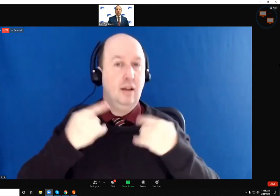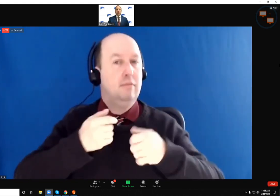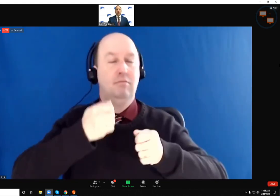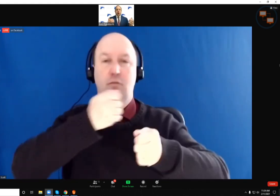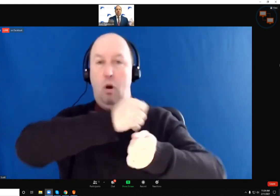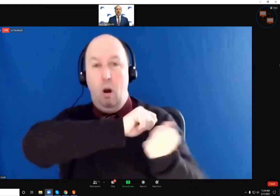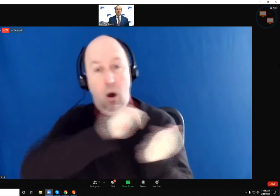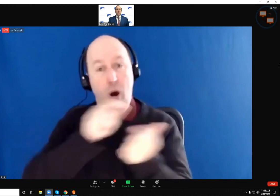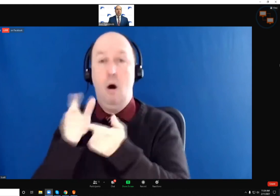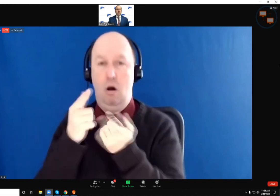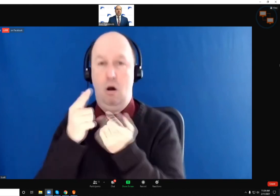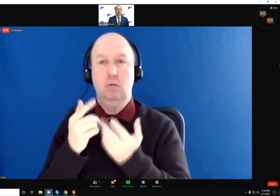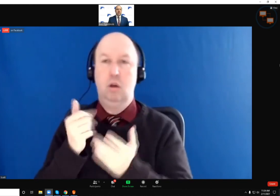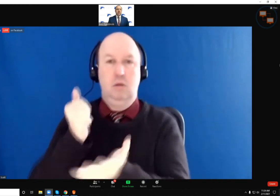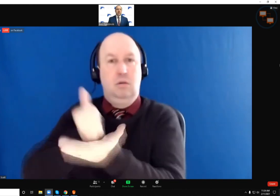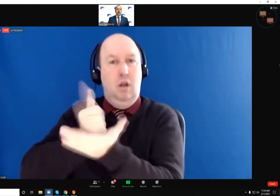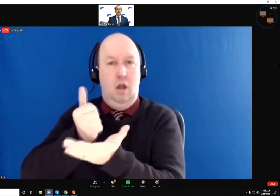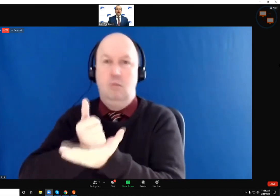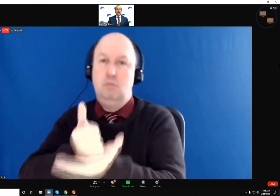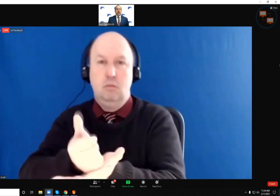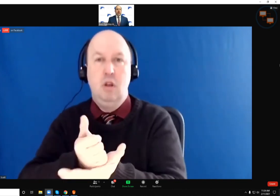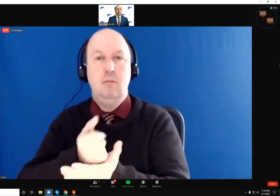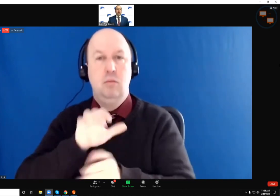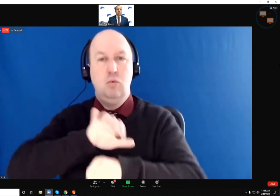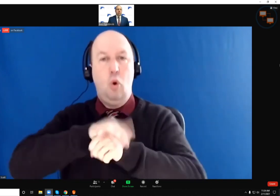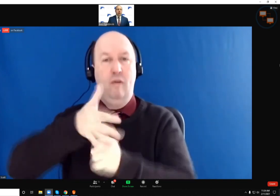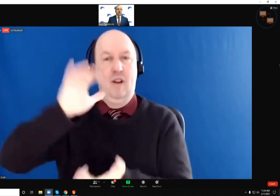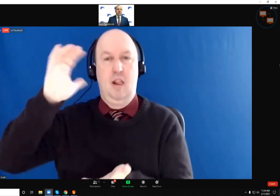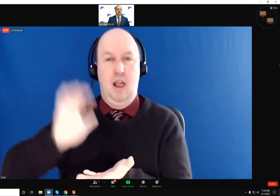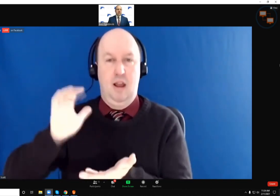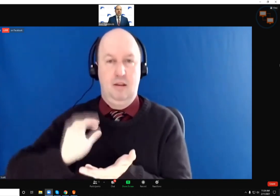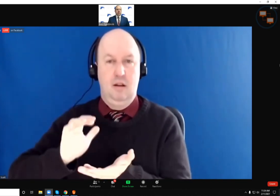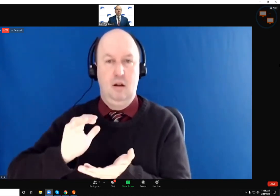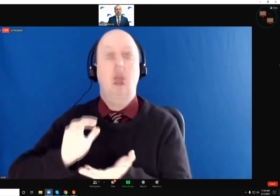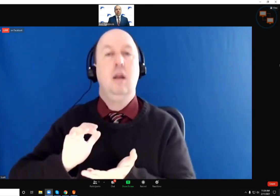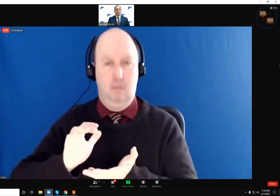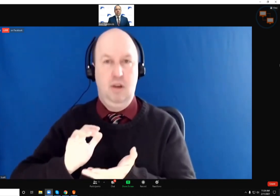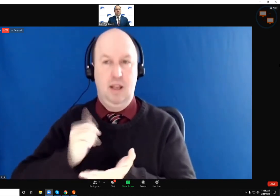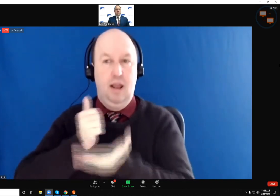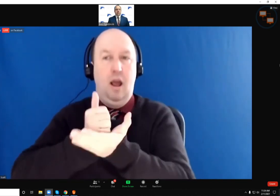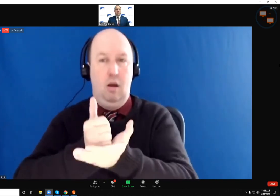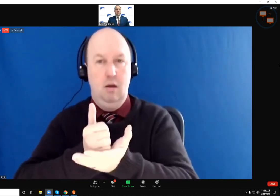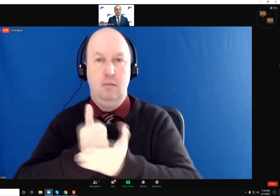that we, again, we drop down the COVID cases, and, and again, we can be better protected in the community.